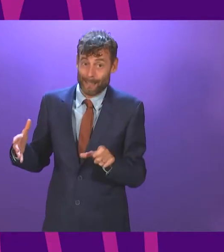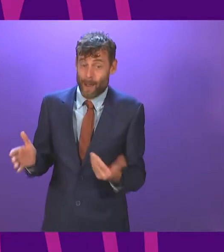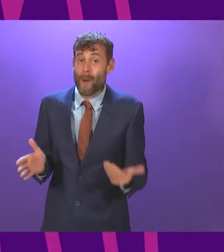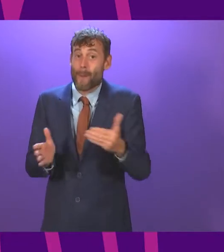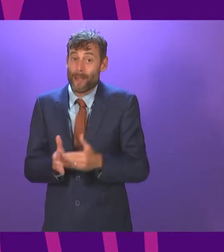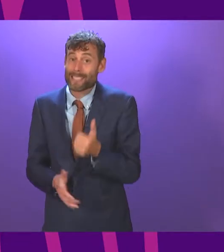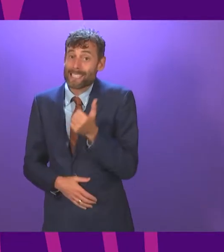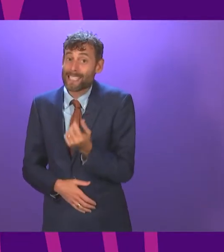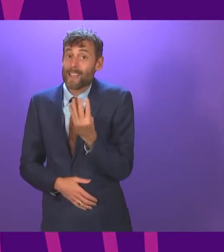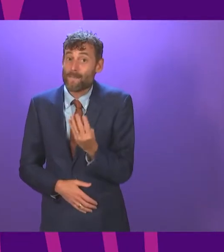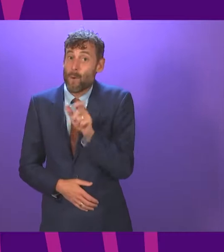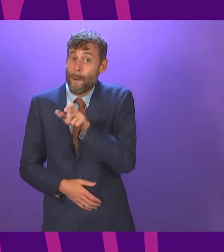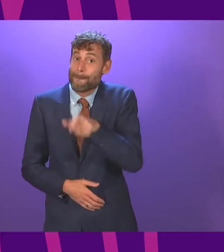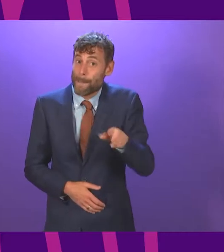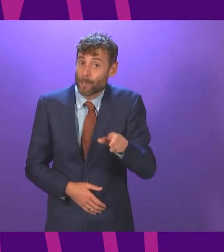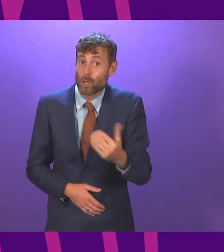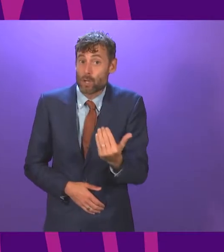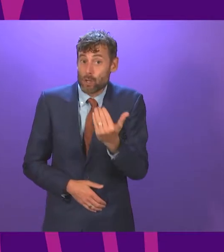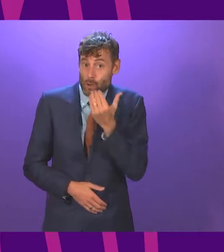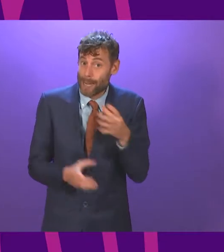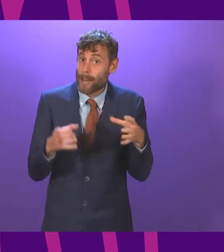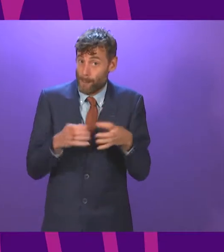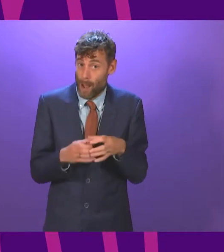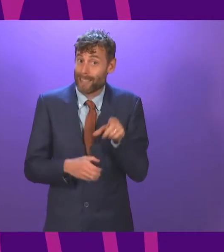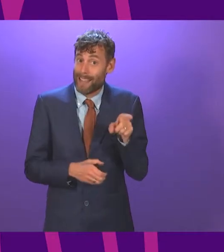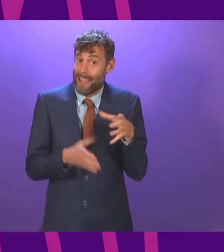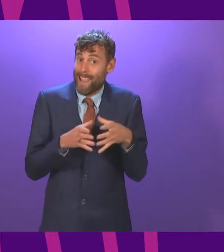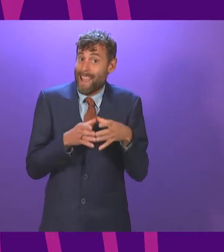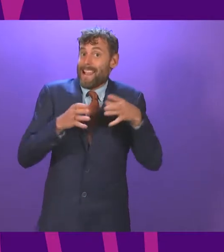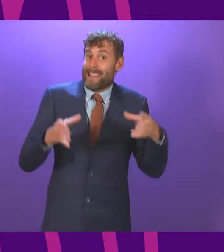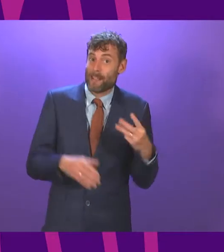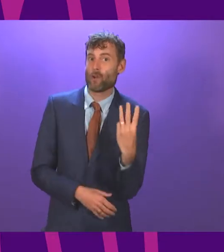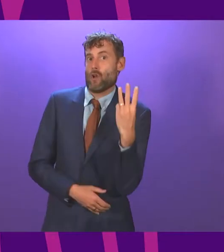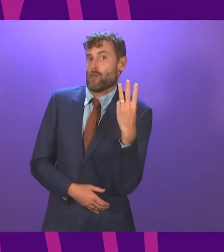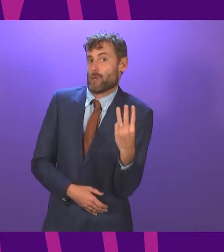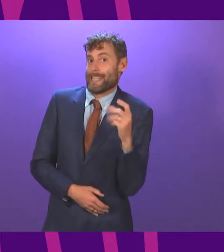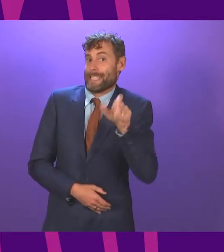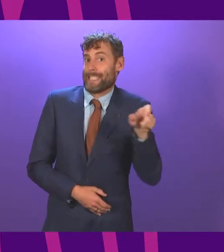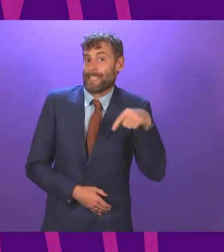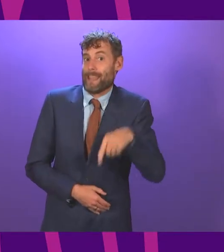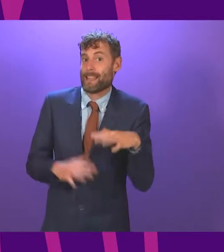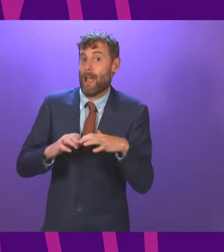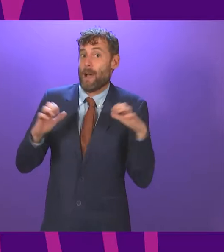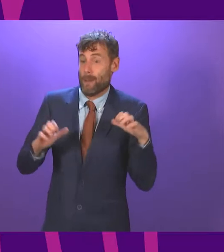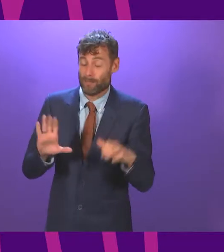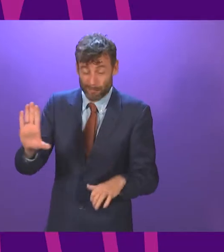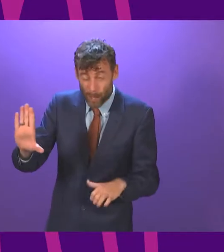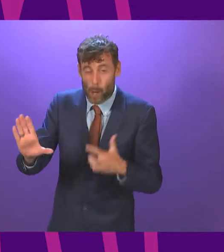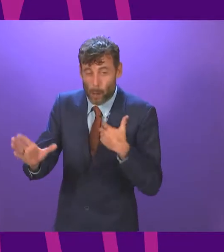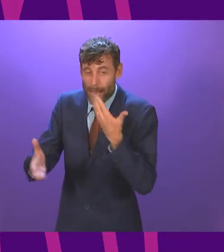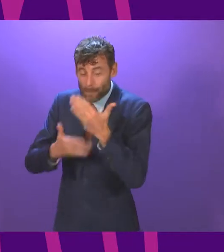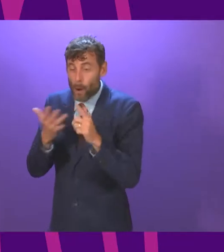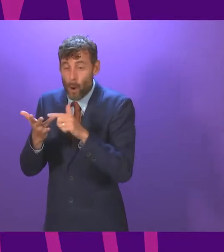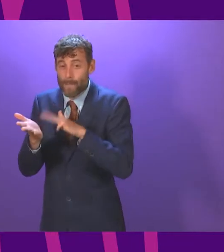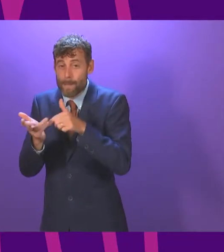64 members and our colleagues in the Green Party gained three seats in this parliament so my advice to Oliver Mundell